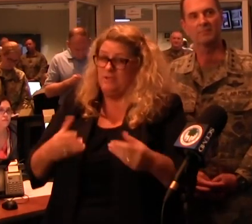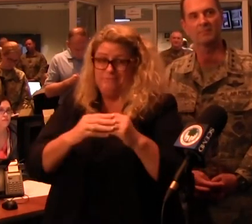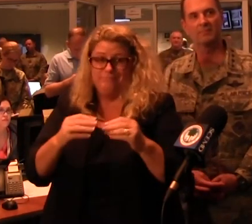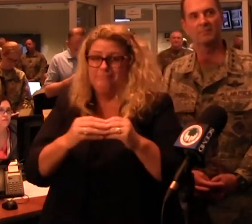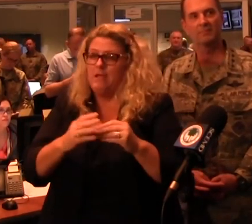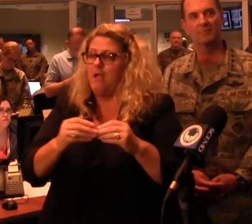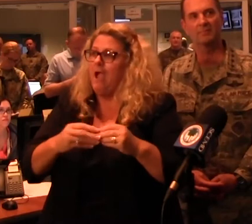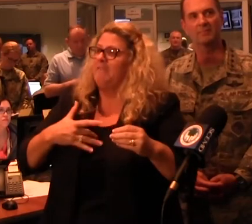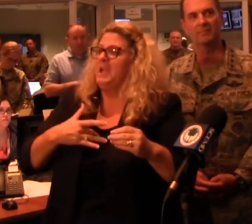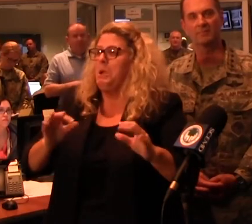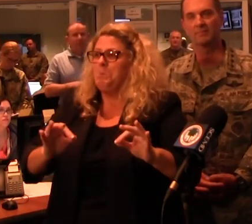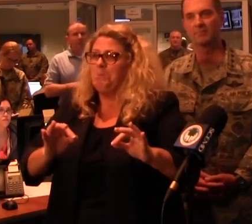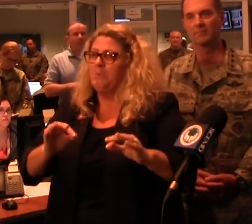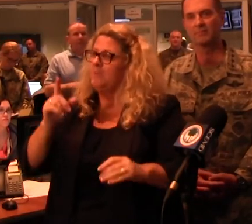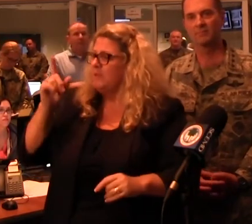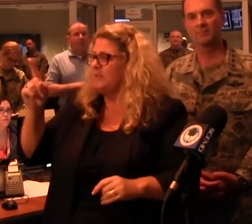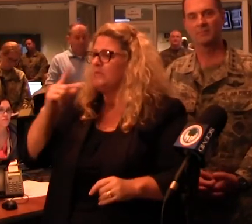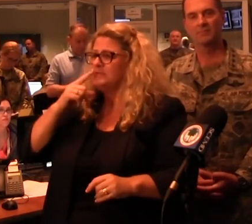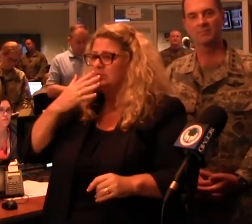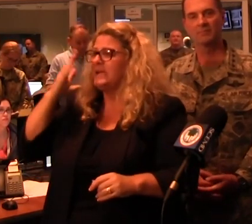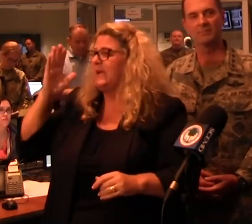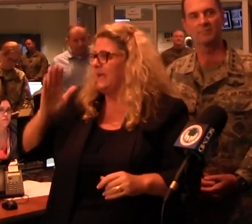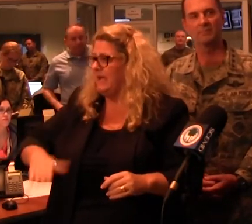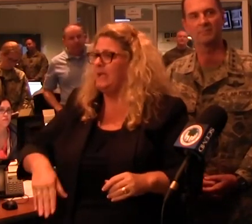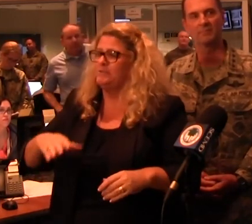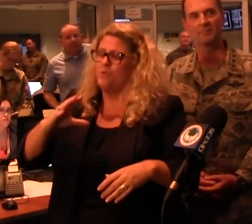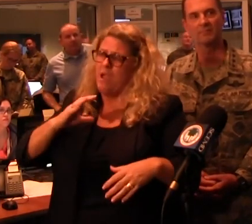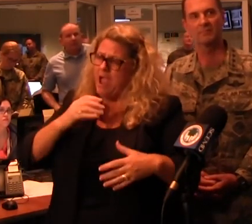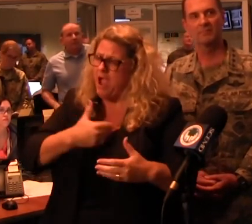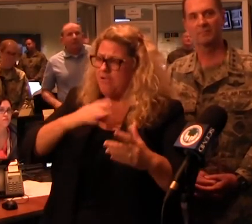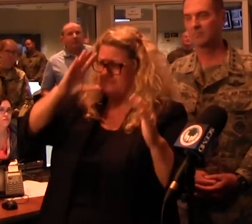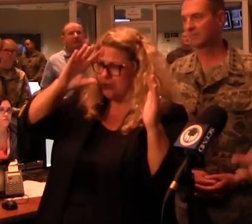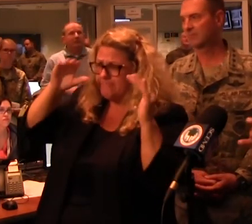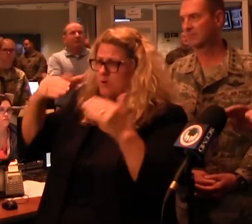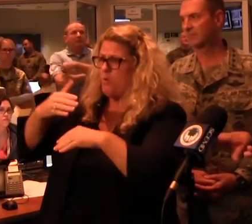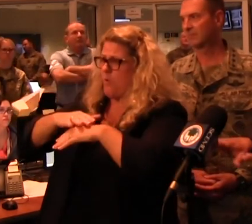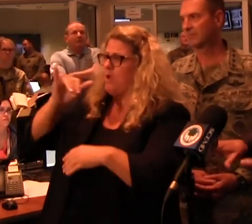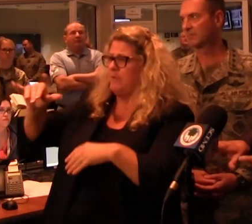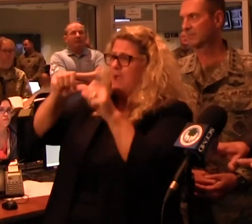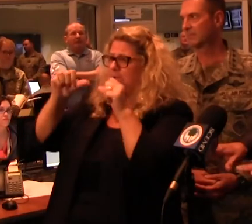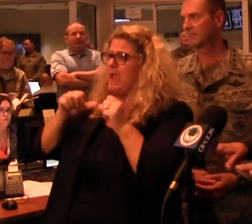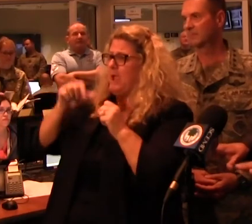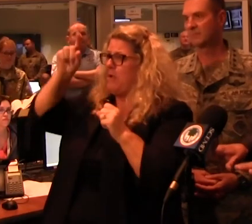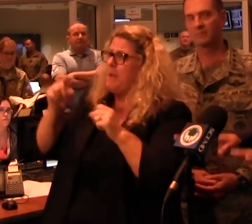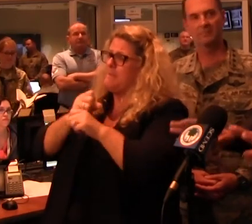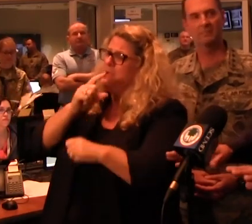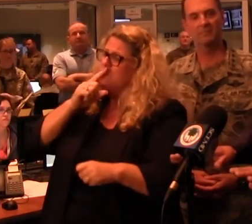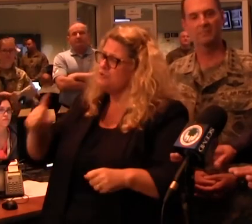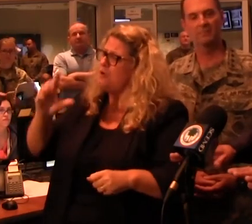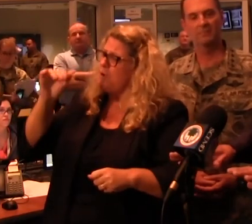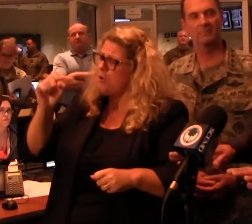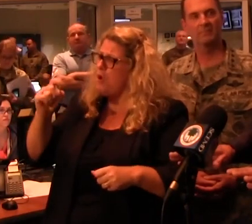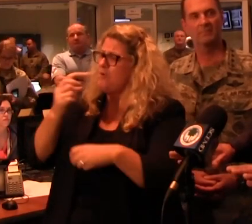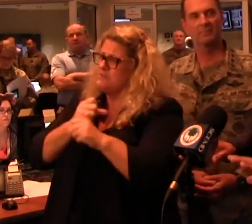guarantee you they feel it there. So we're shifting all of our resources and all of our attention to the, we want to keep things safe on the coast and